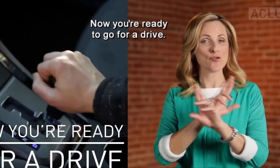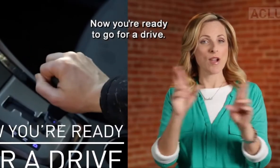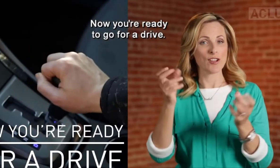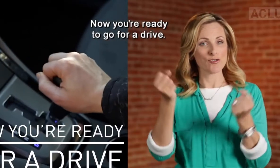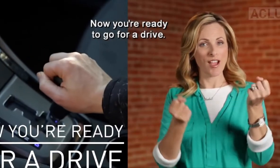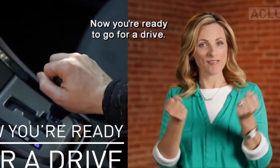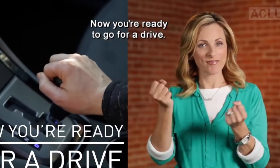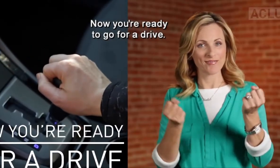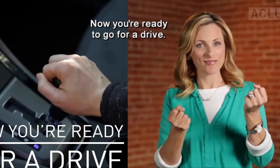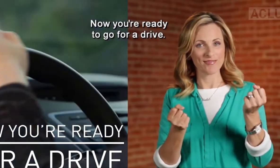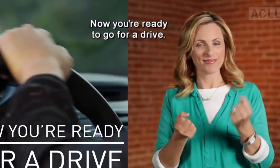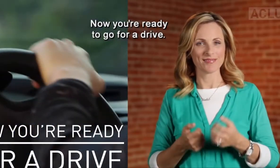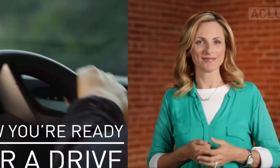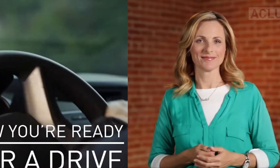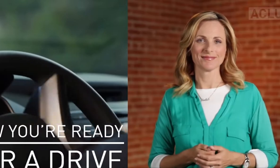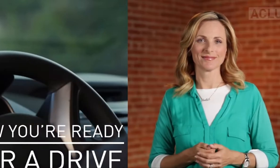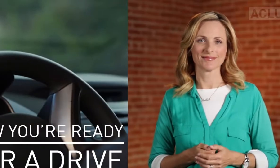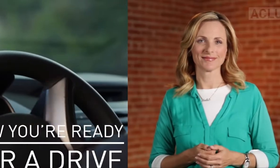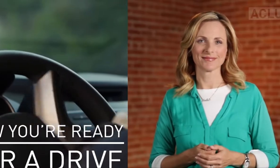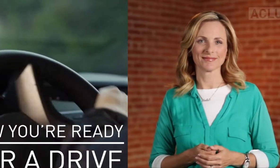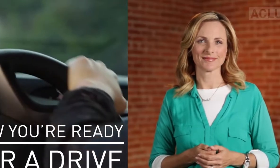Now you're ready to go for a drive.